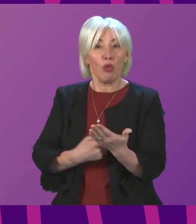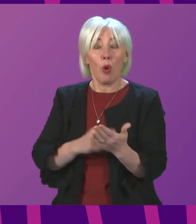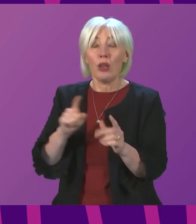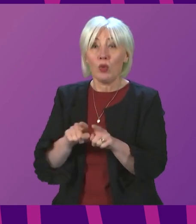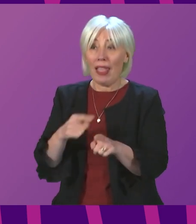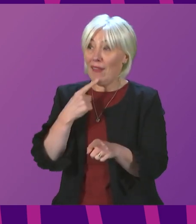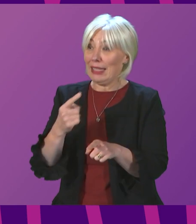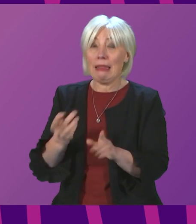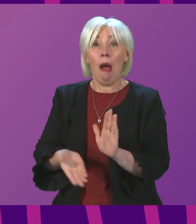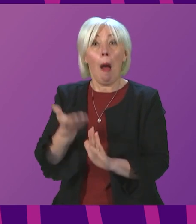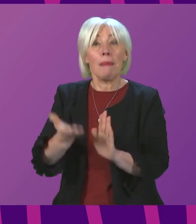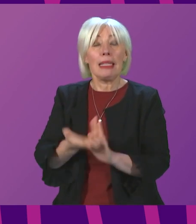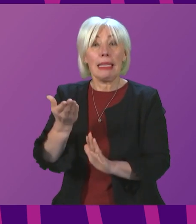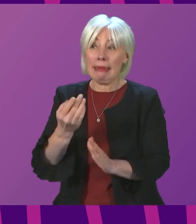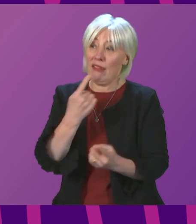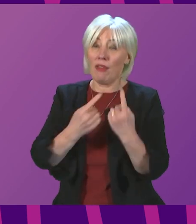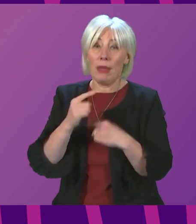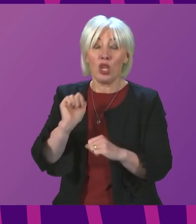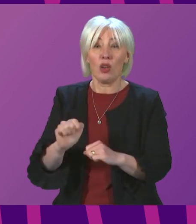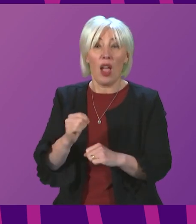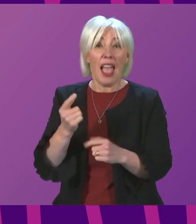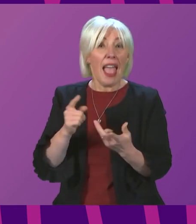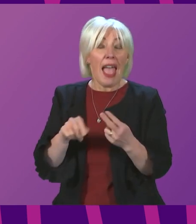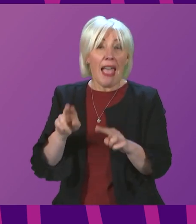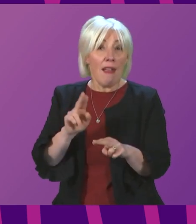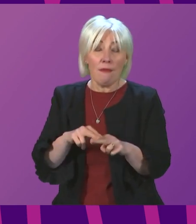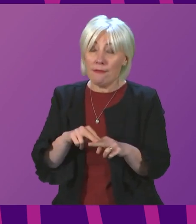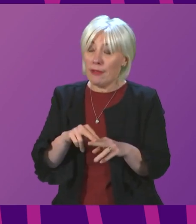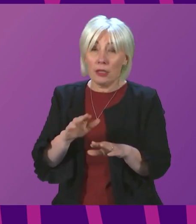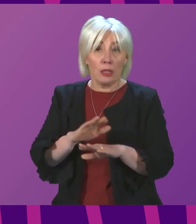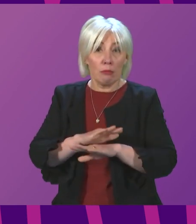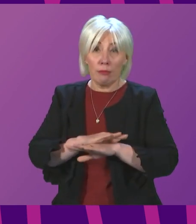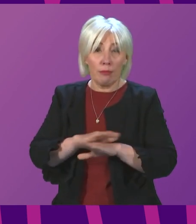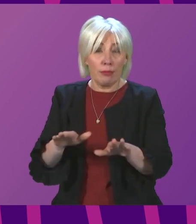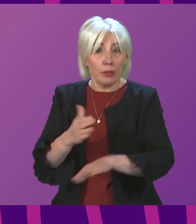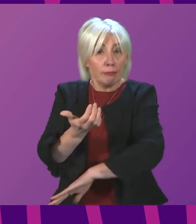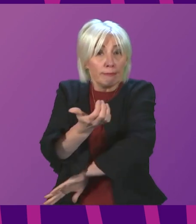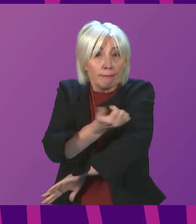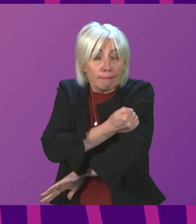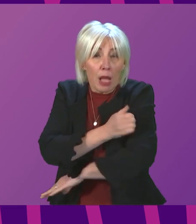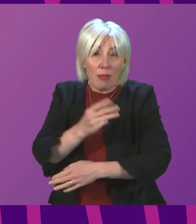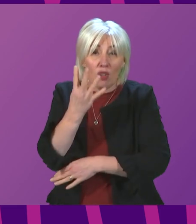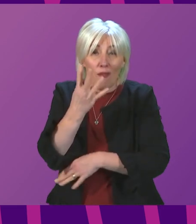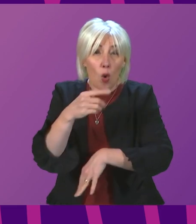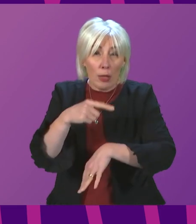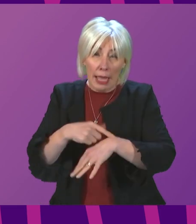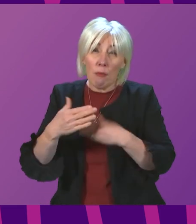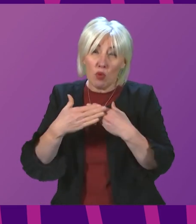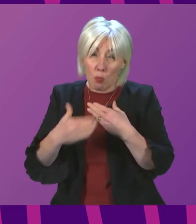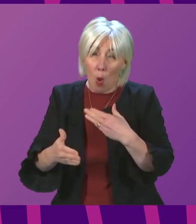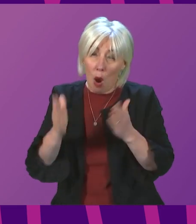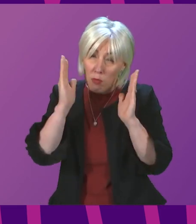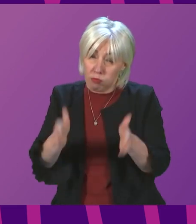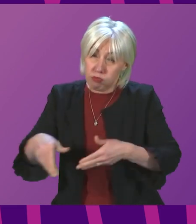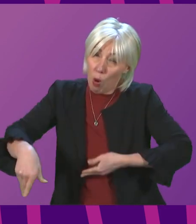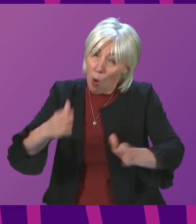data shows that you are more than four times greater risk of being hospitalised if you're not fully vaccinated than you